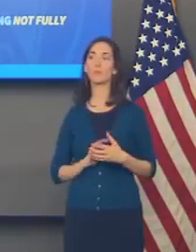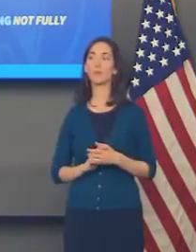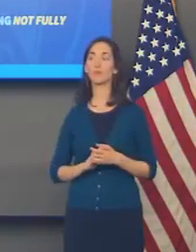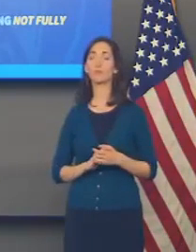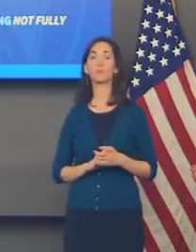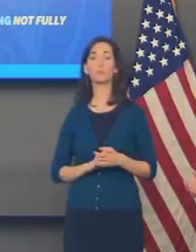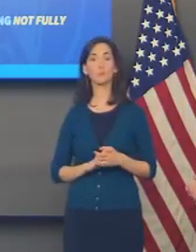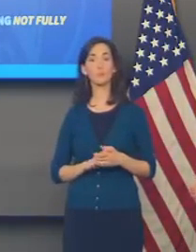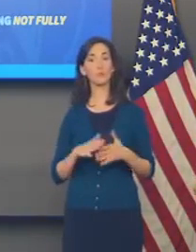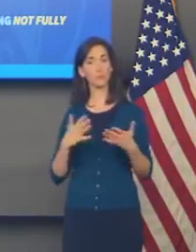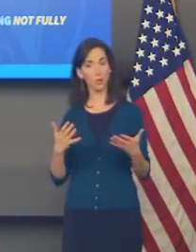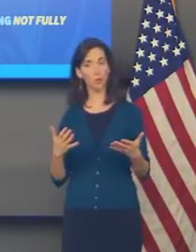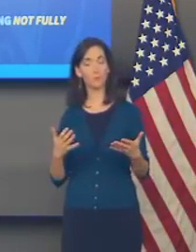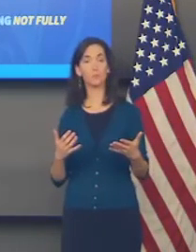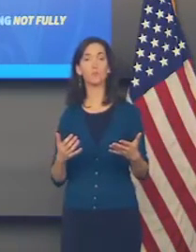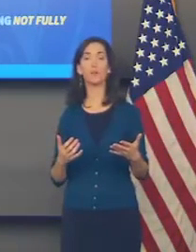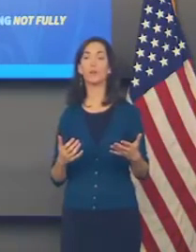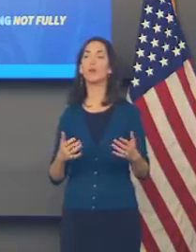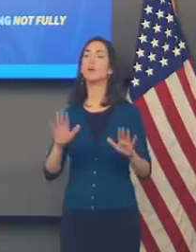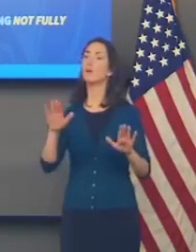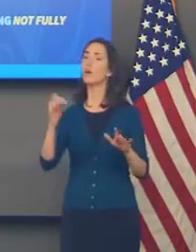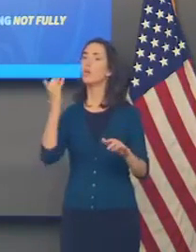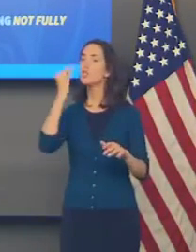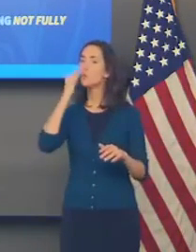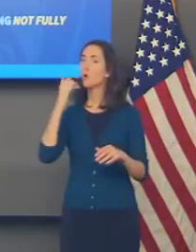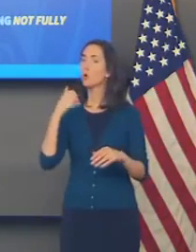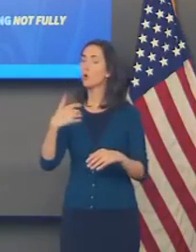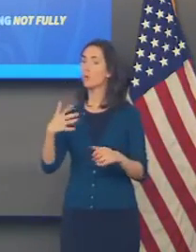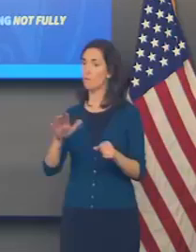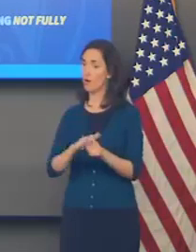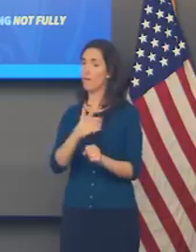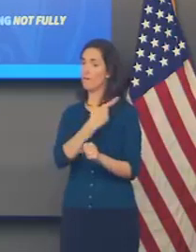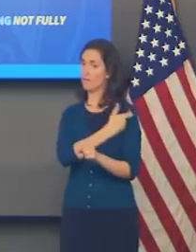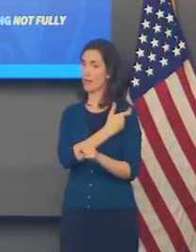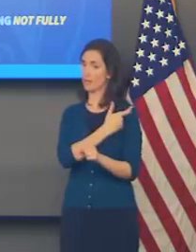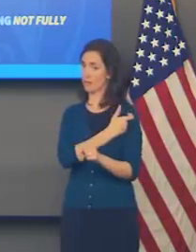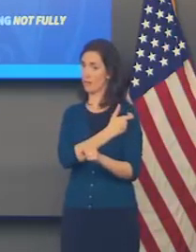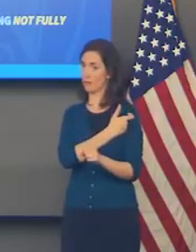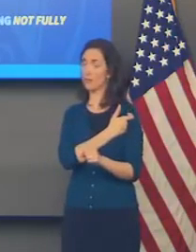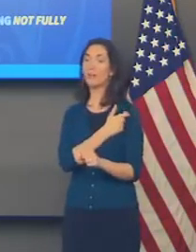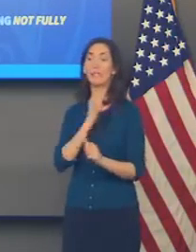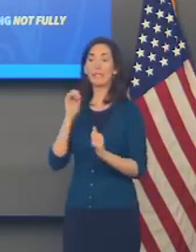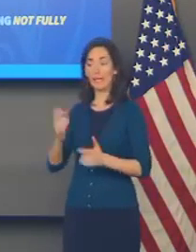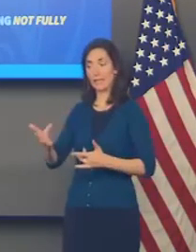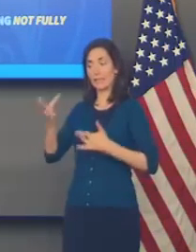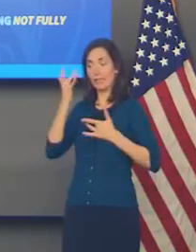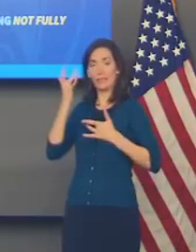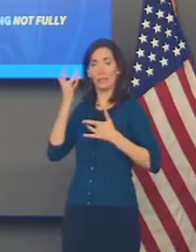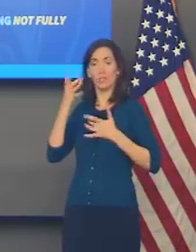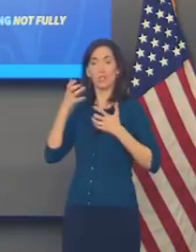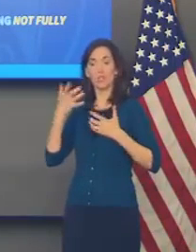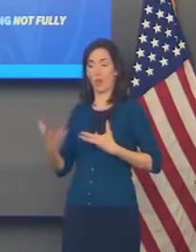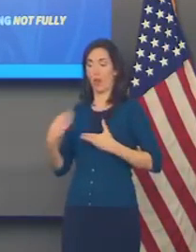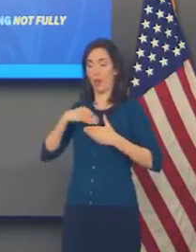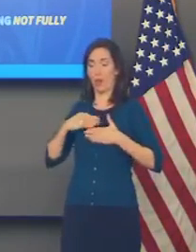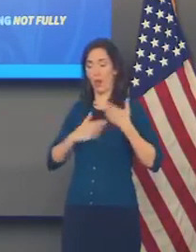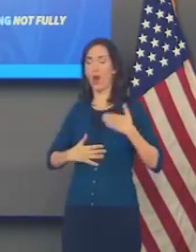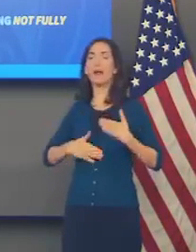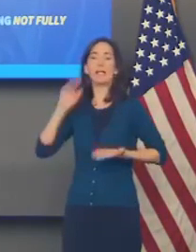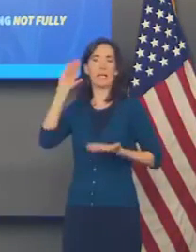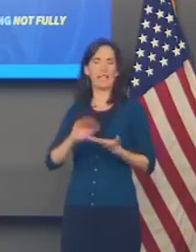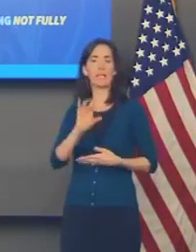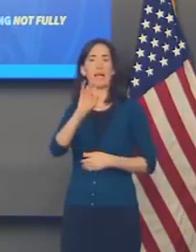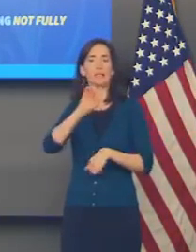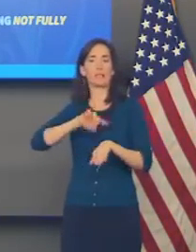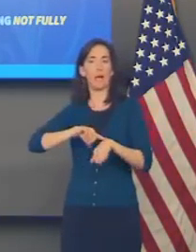infected, and again, remember, if you're fully vaccinated, you have an eight times reduction in your chance of getting infected. But if you do get